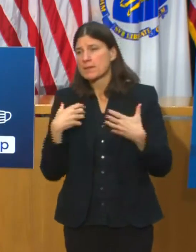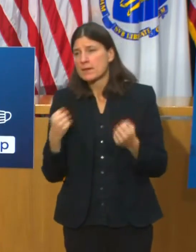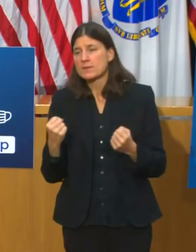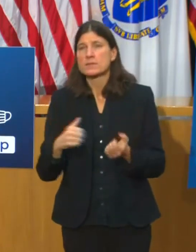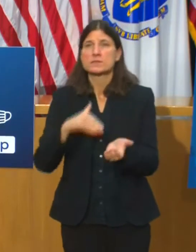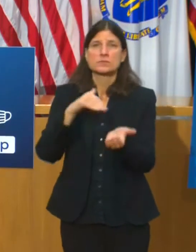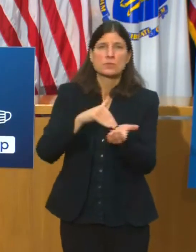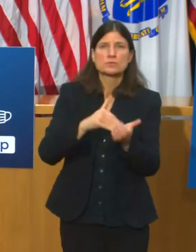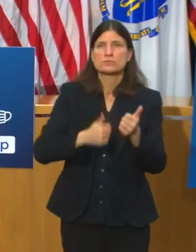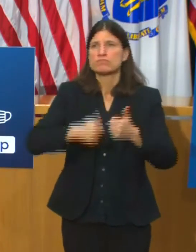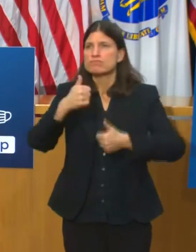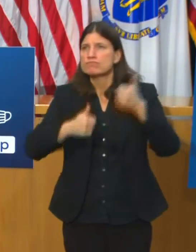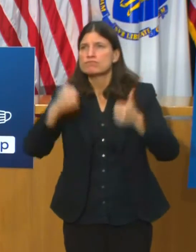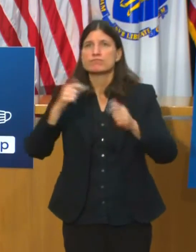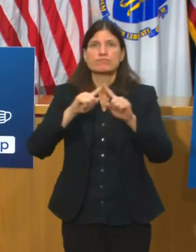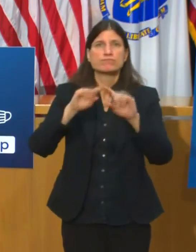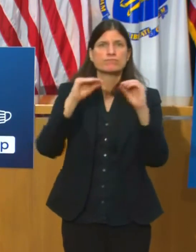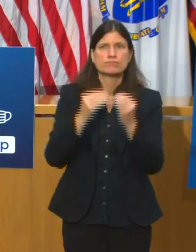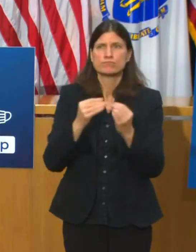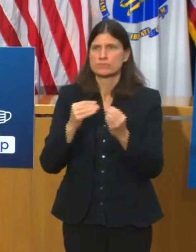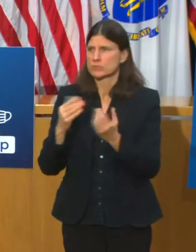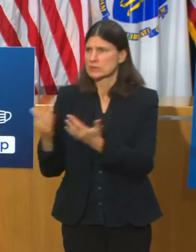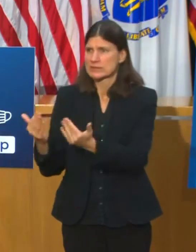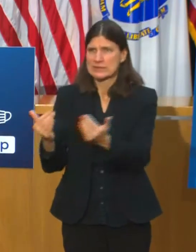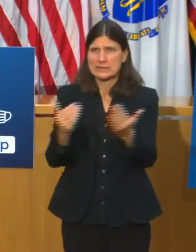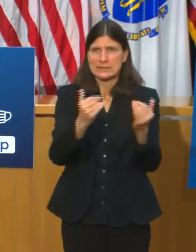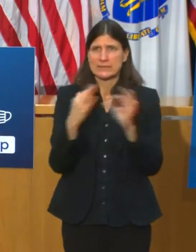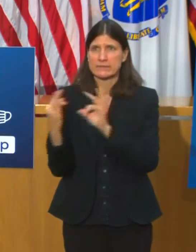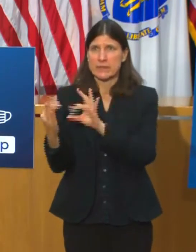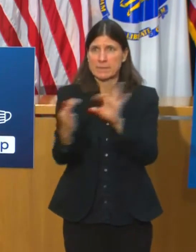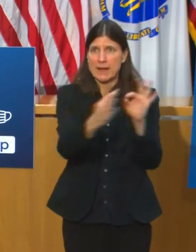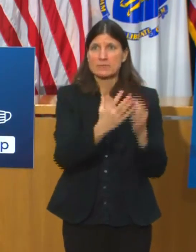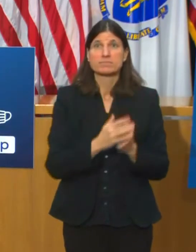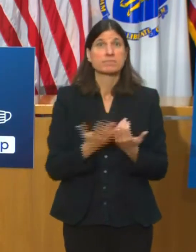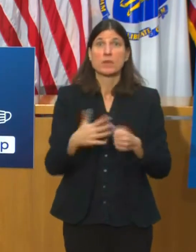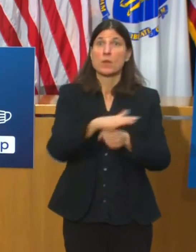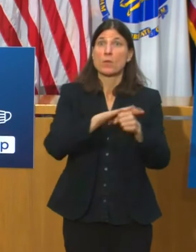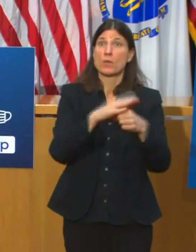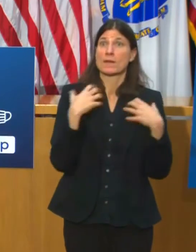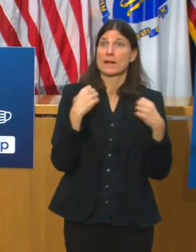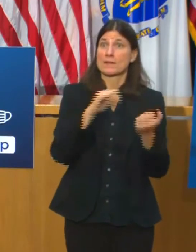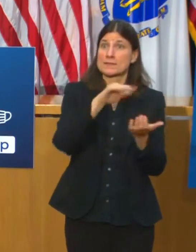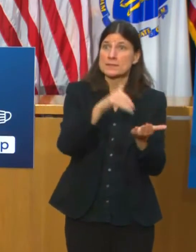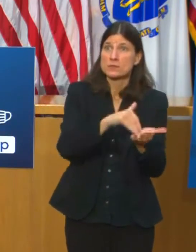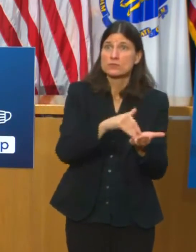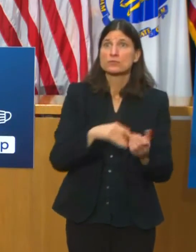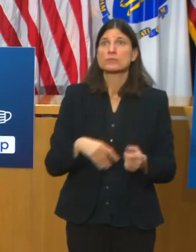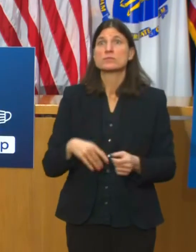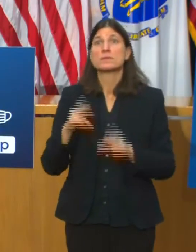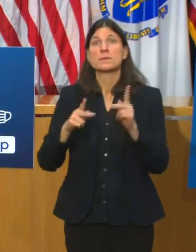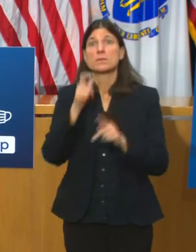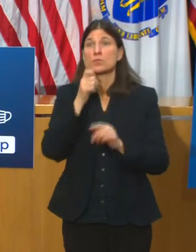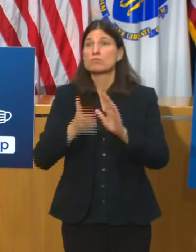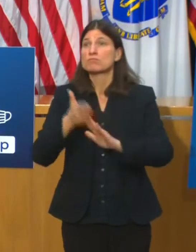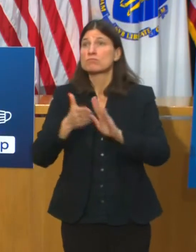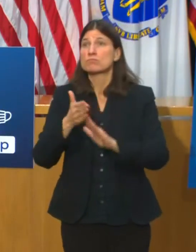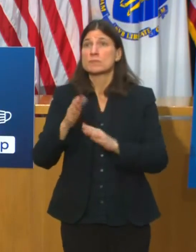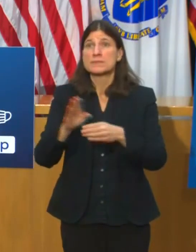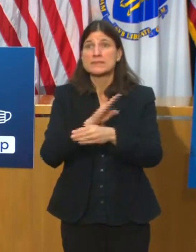organizations, community health centers, local health, public relations and trade associations in the development of the campaign.